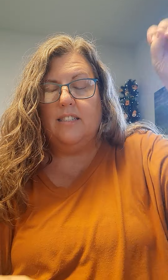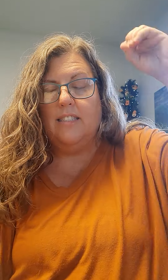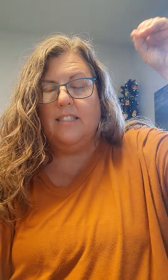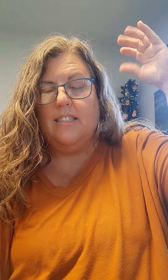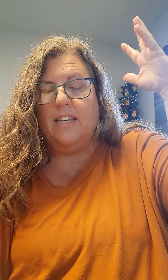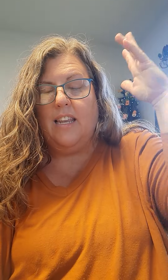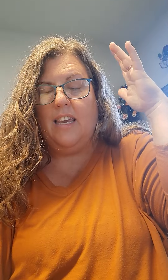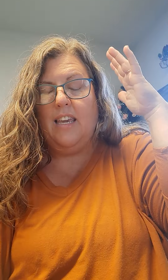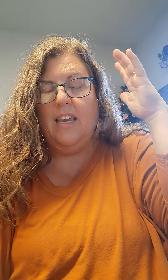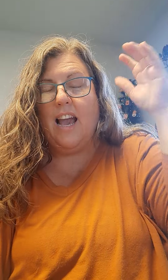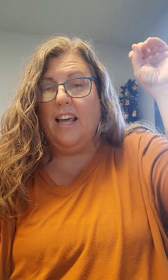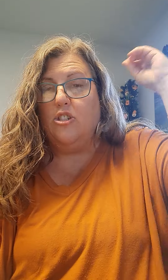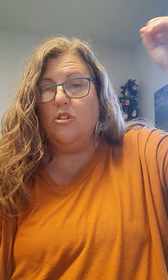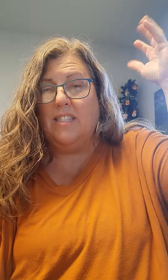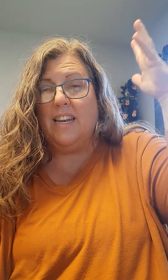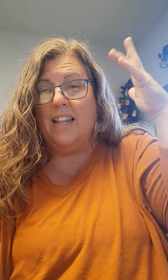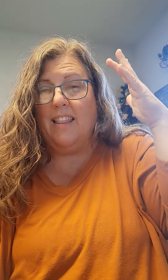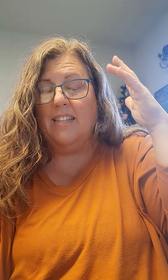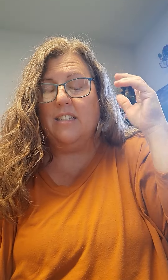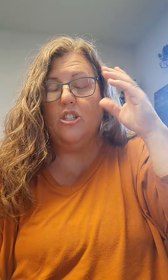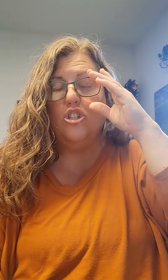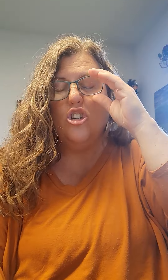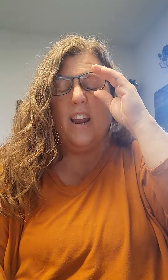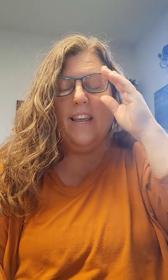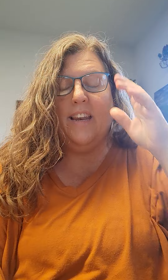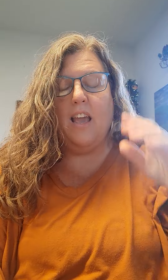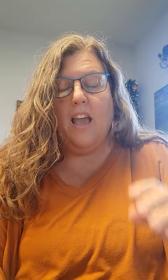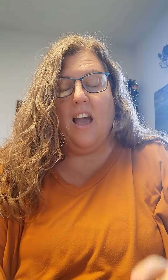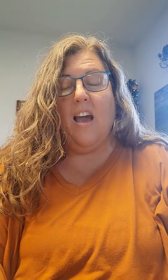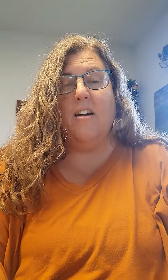sunny, I like to do sunny like this because it's shining. Um,